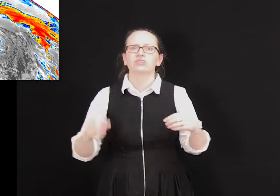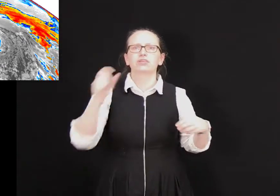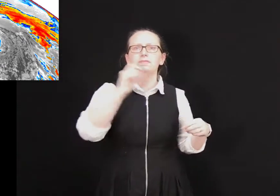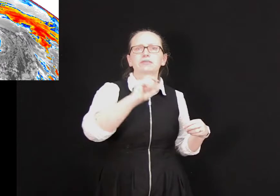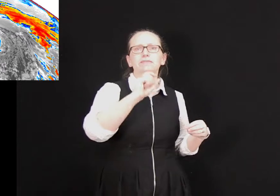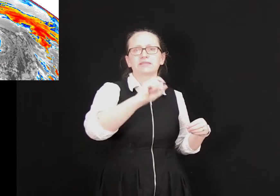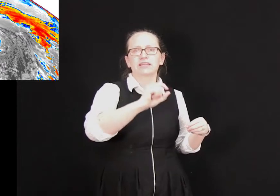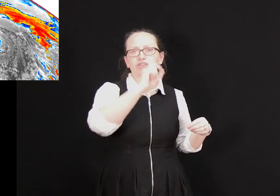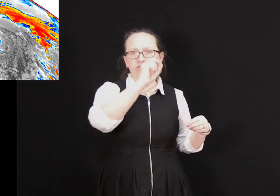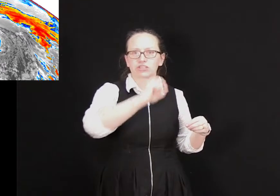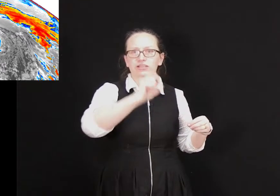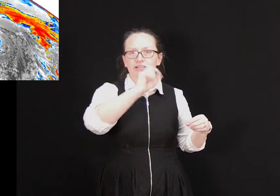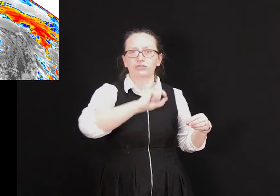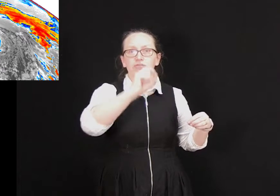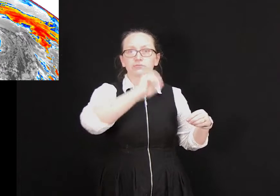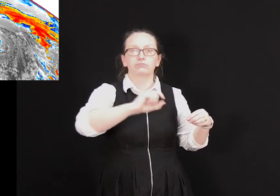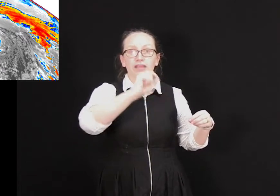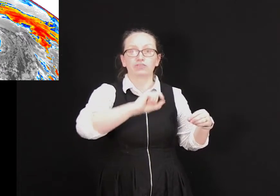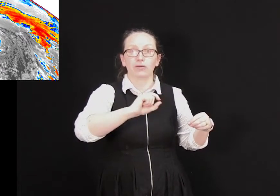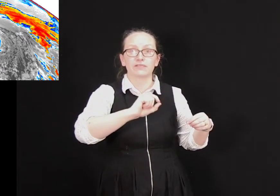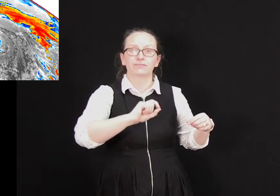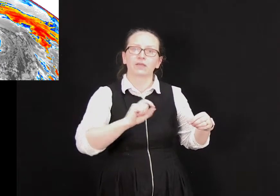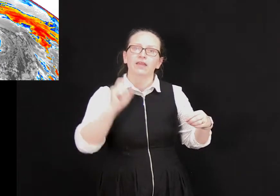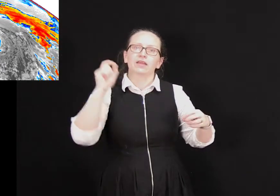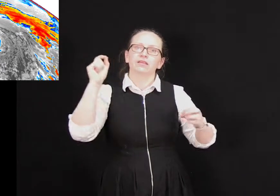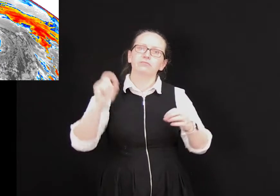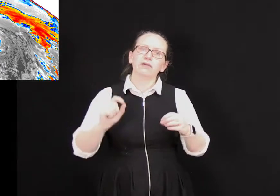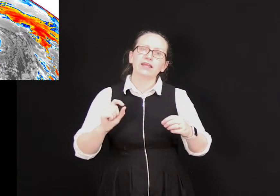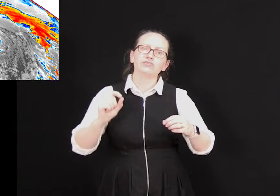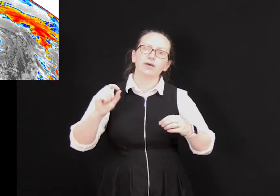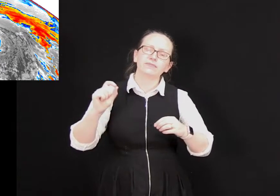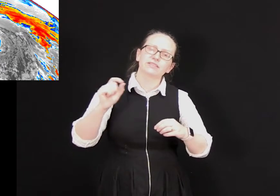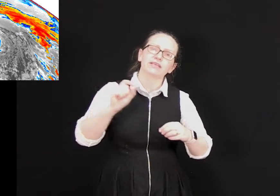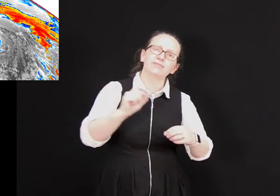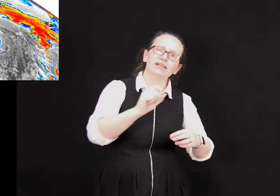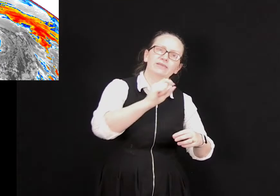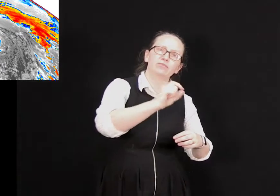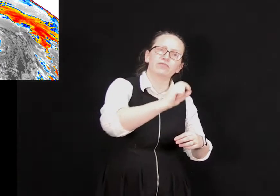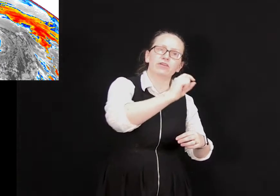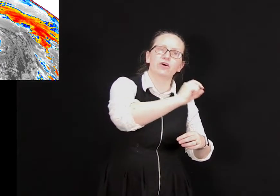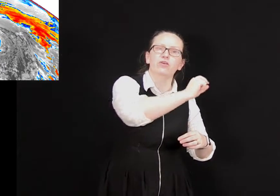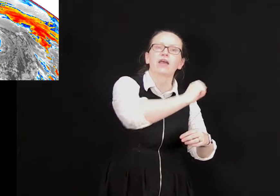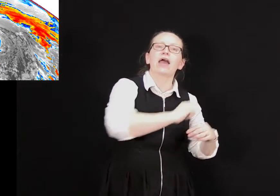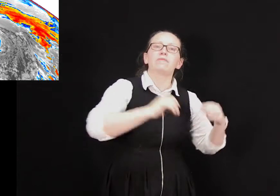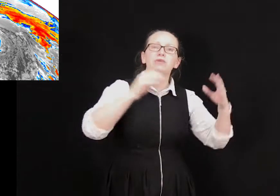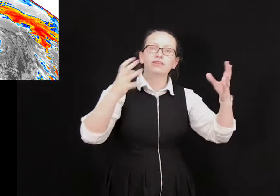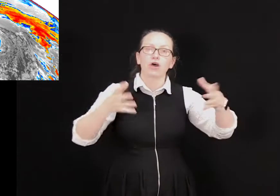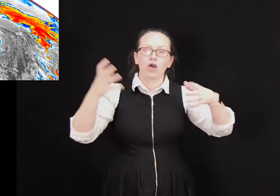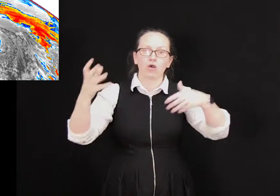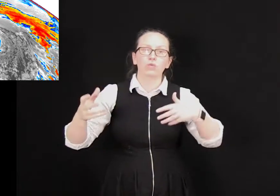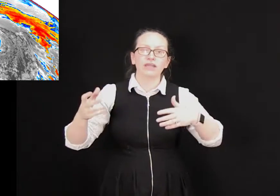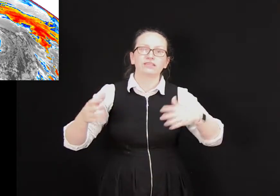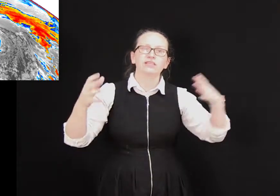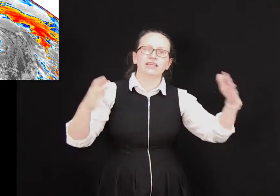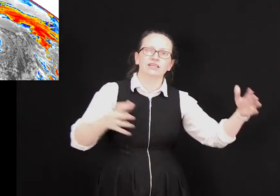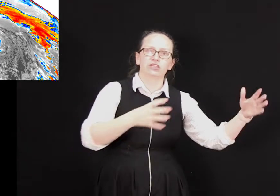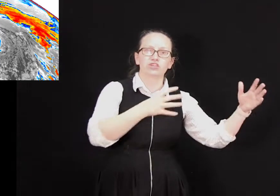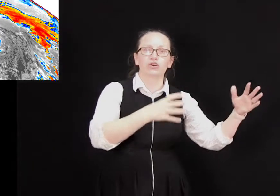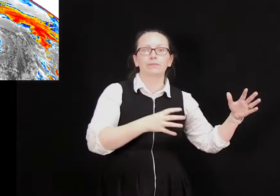So the precipitation is just the little raindrops and the raindrops typically move along with the wind in a storm.